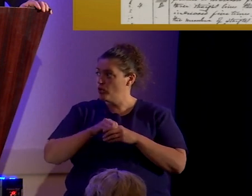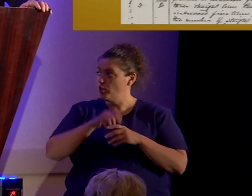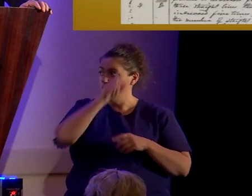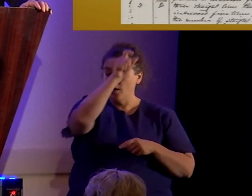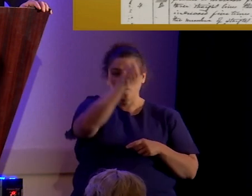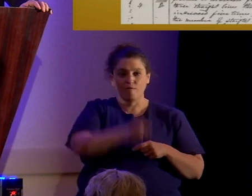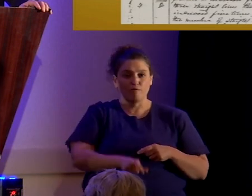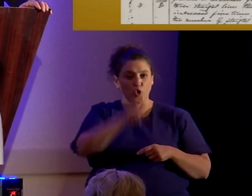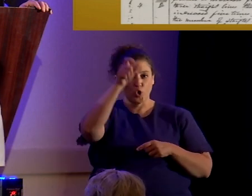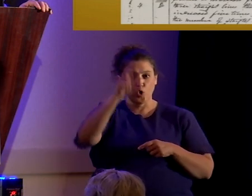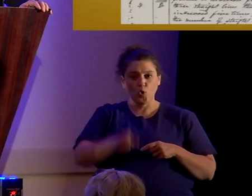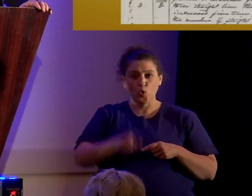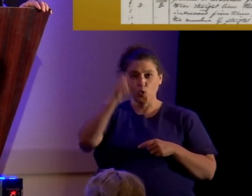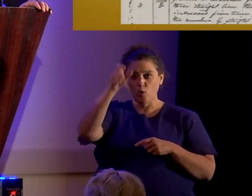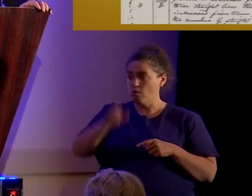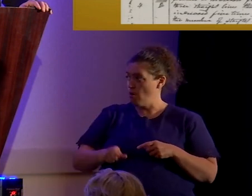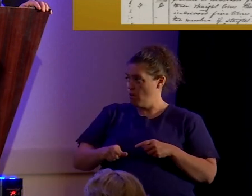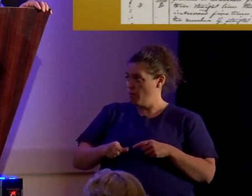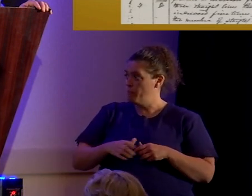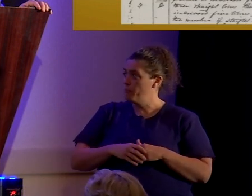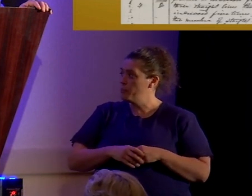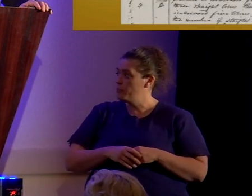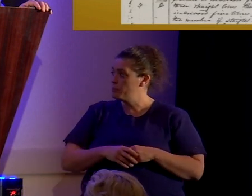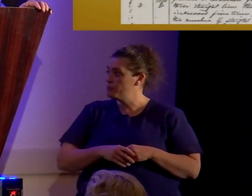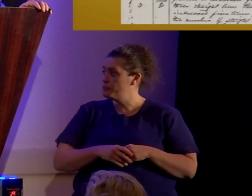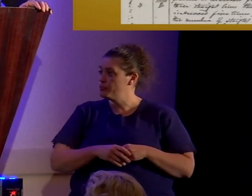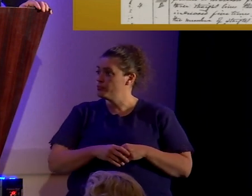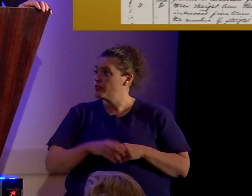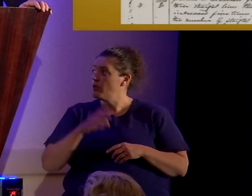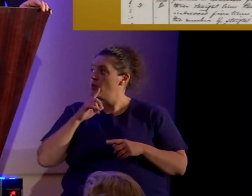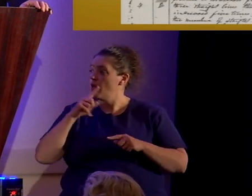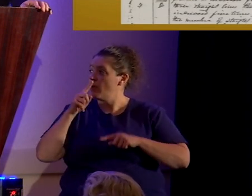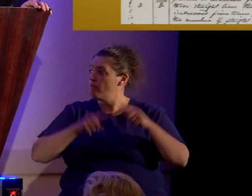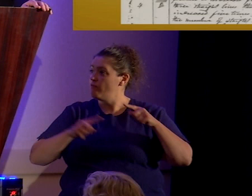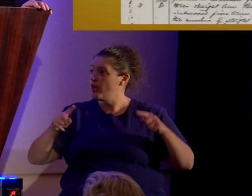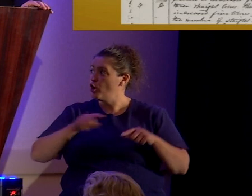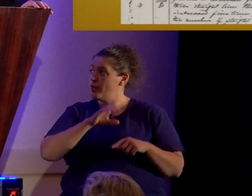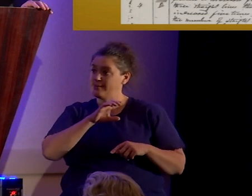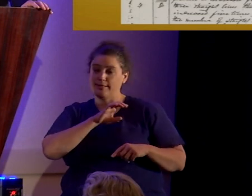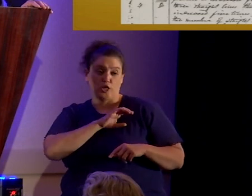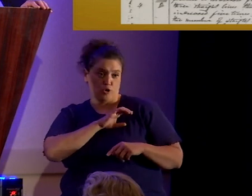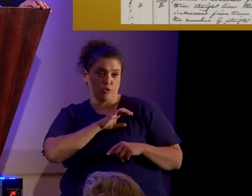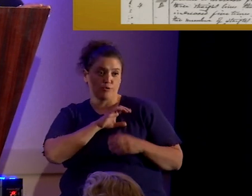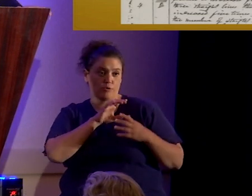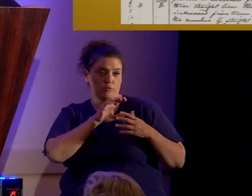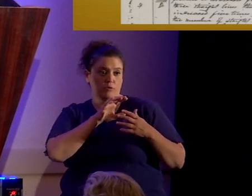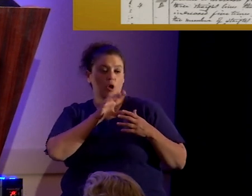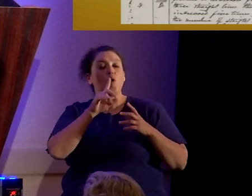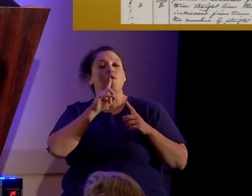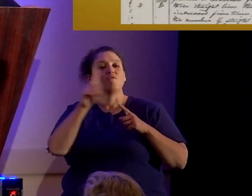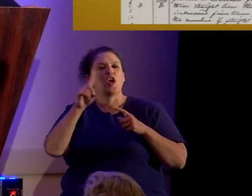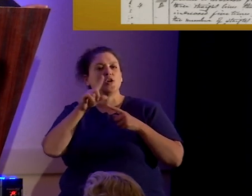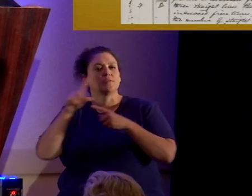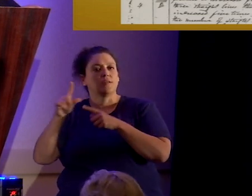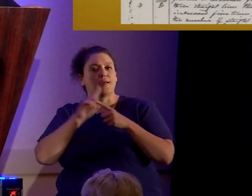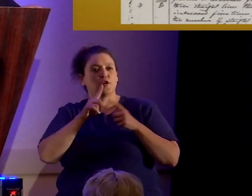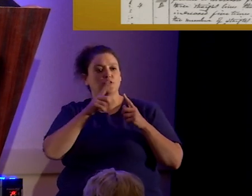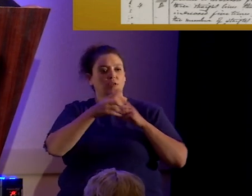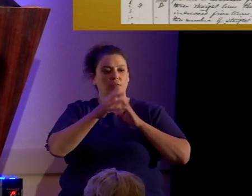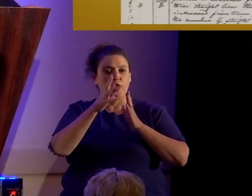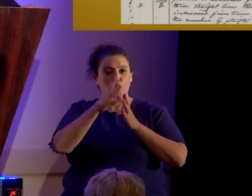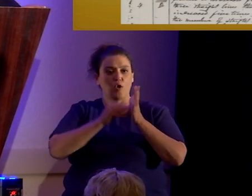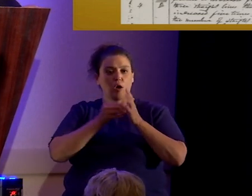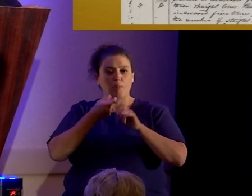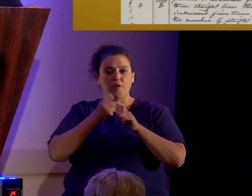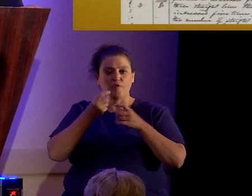are various, uh, slides, uh, various, uh, characters allegedly copied from the lost